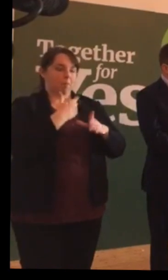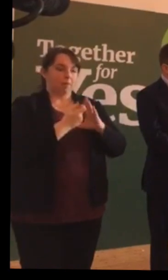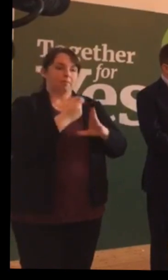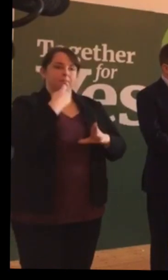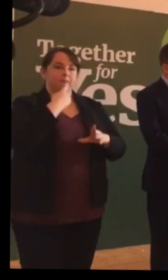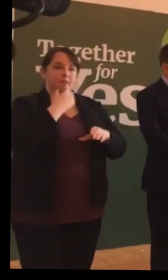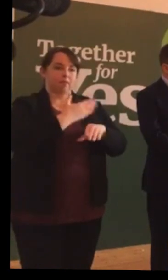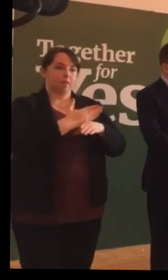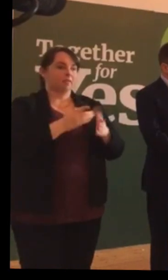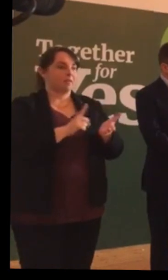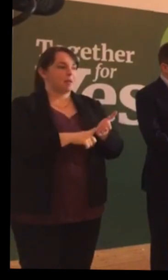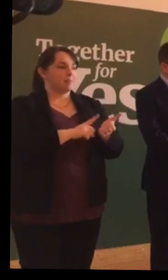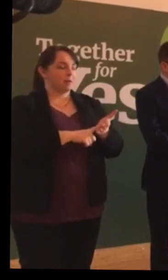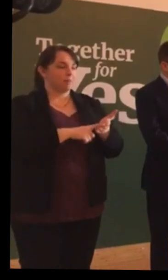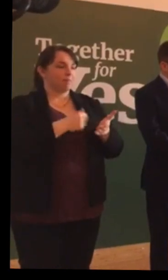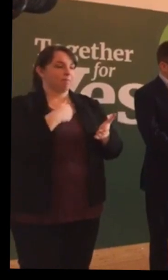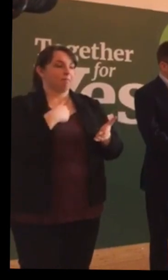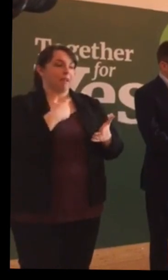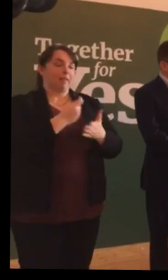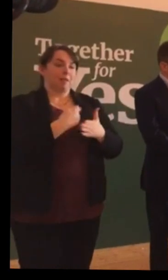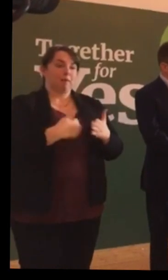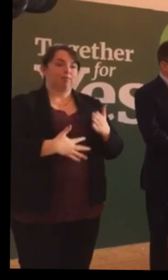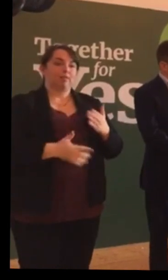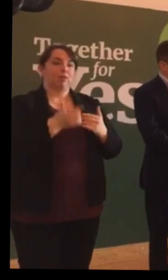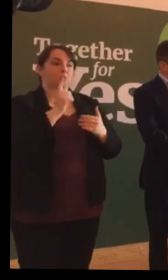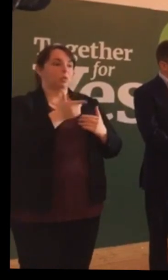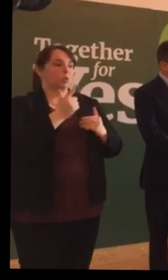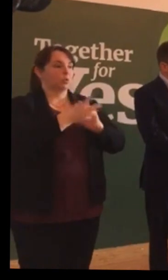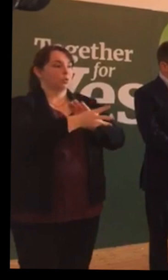that would lead. I was like 22 weeks at this stage.